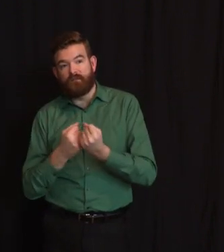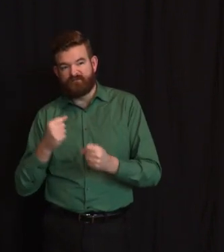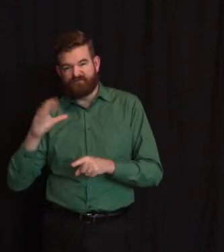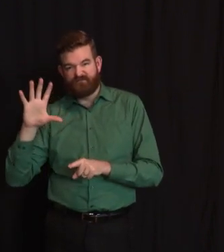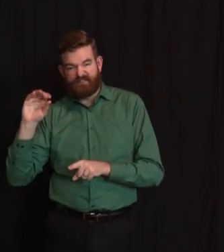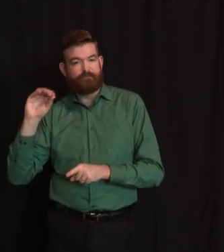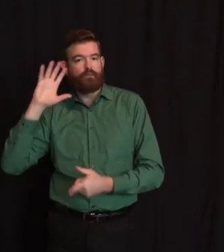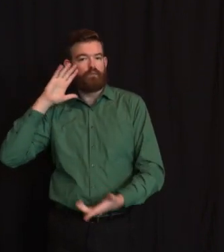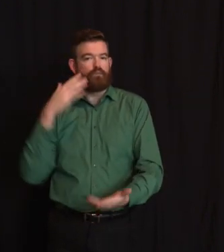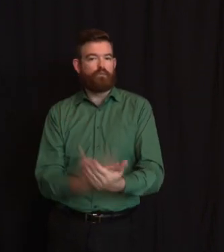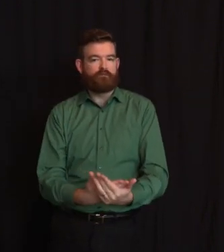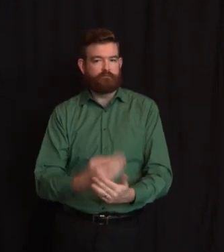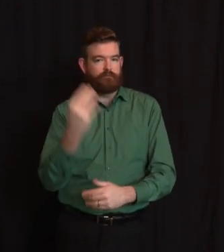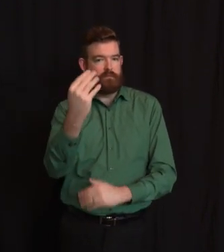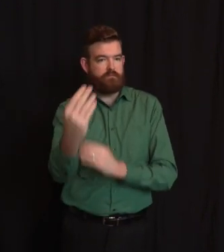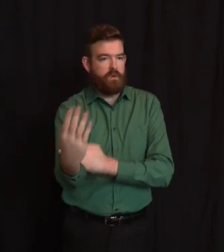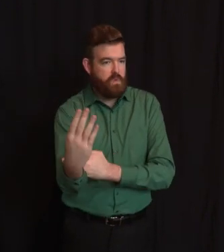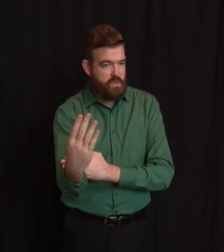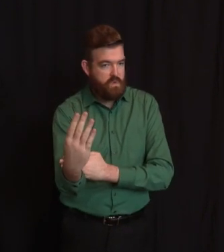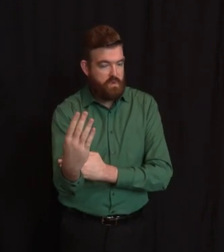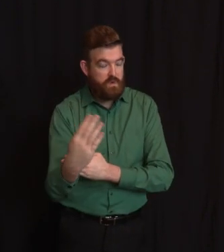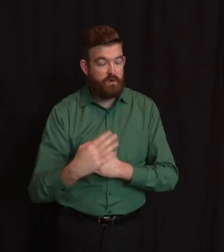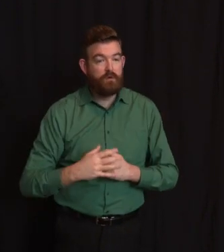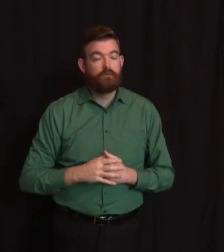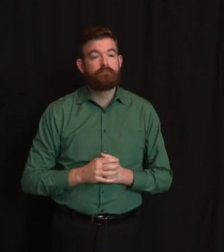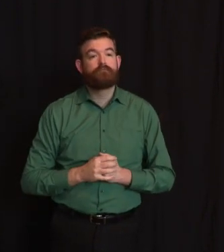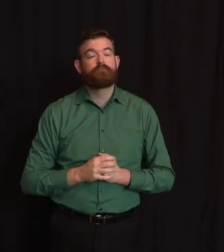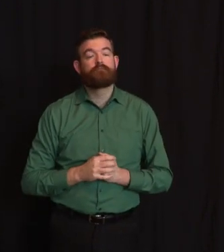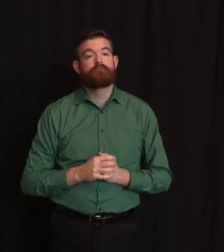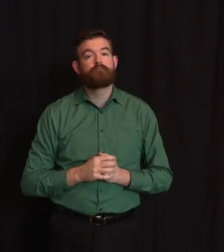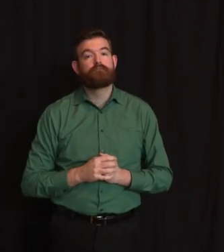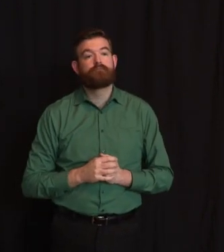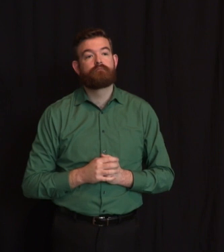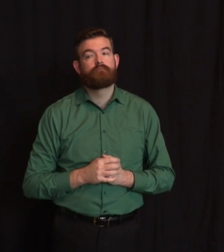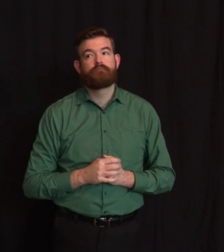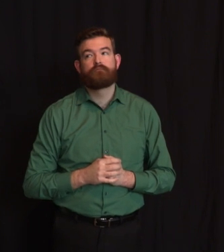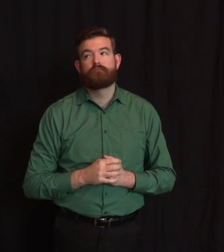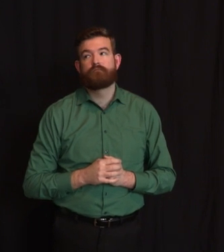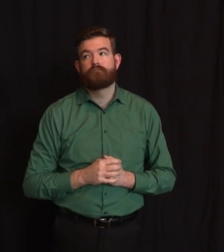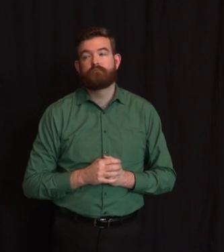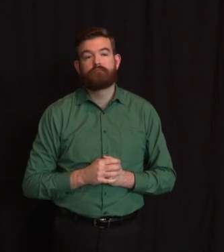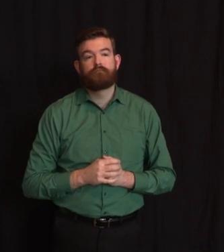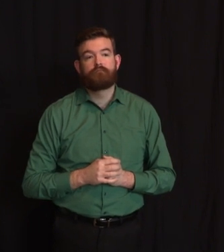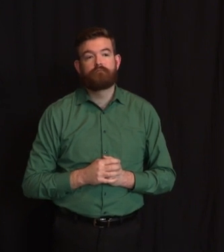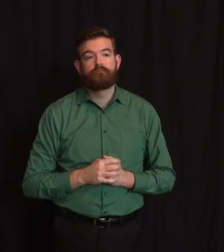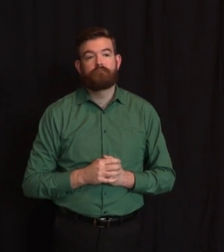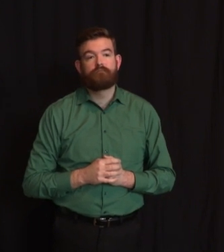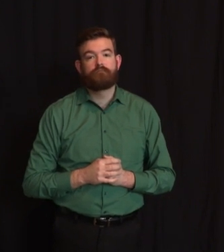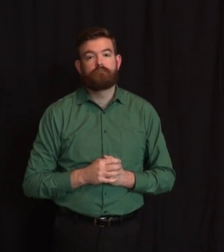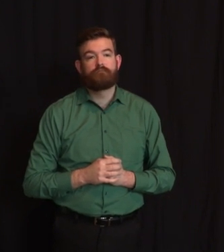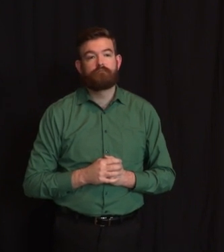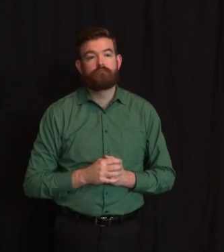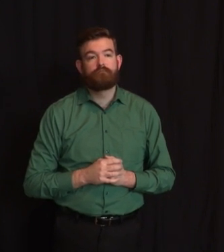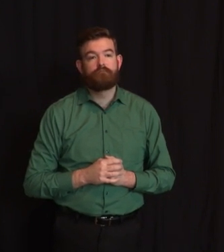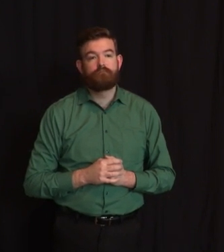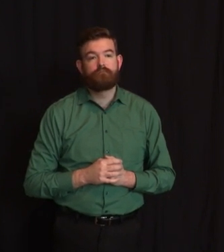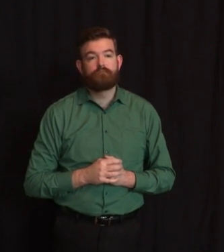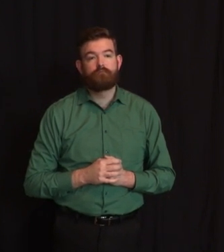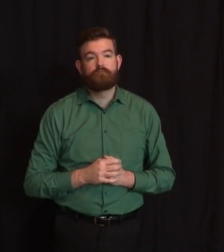everything. Just before we go, we'll start with Charlie here to my right, but before we start, just to say on testing again,